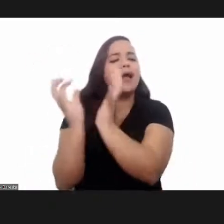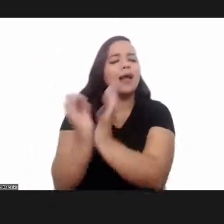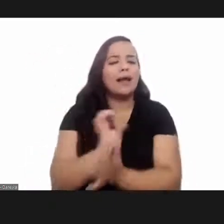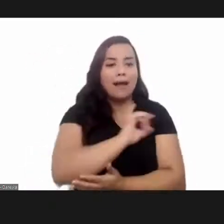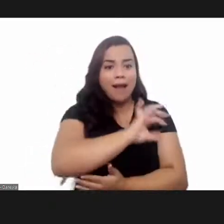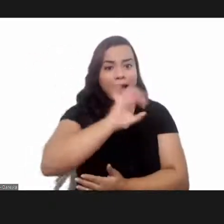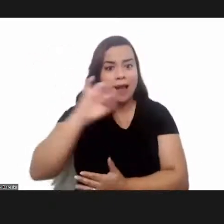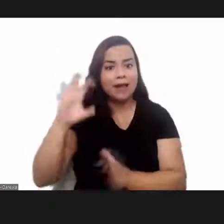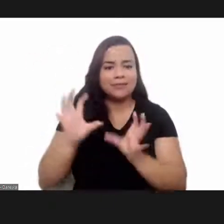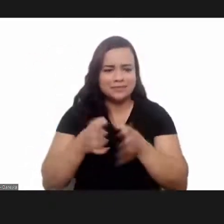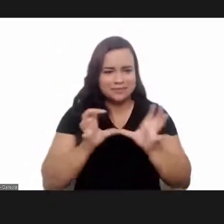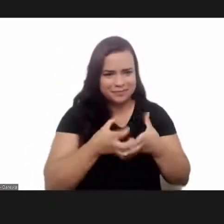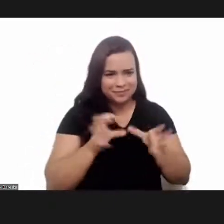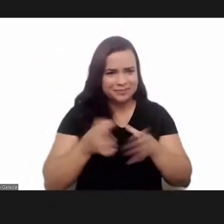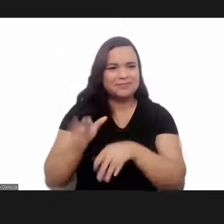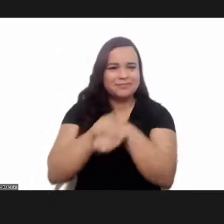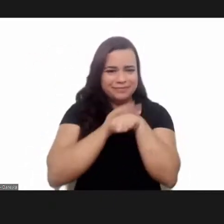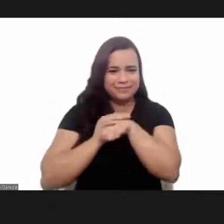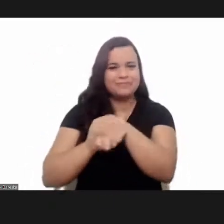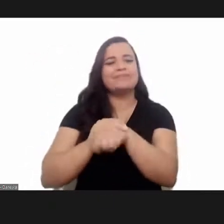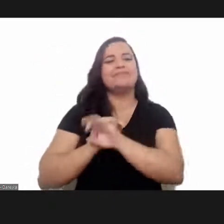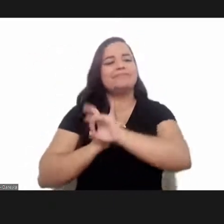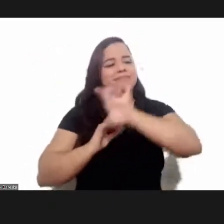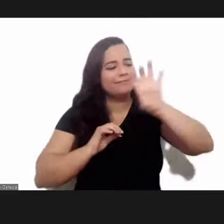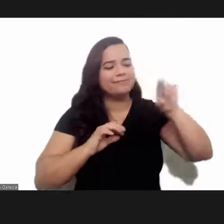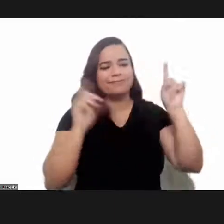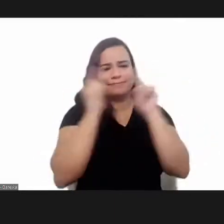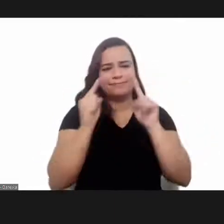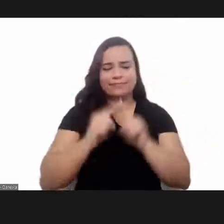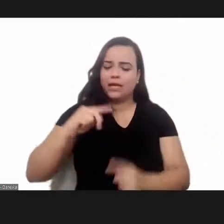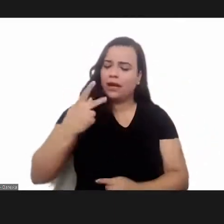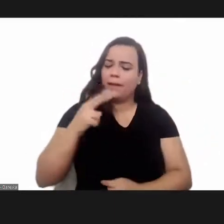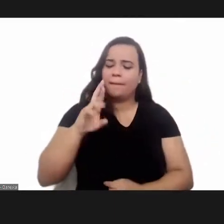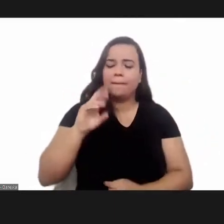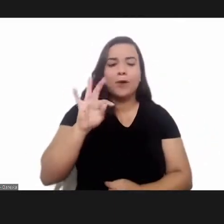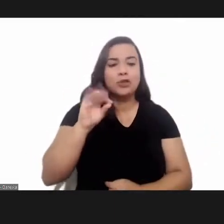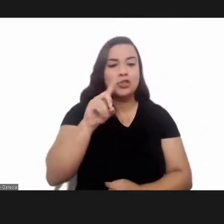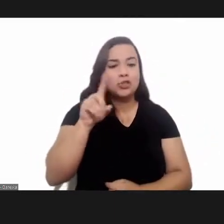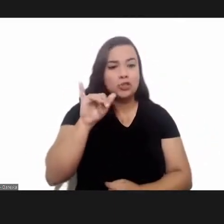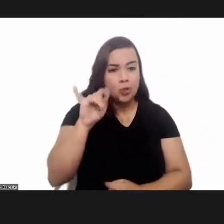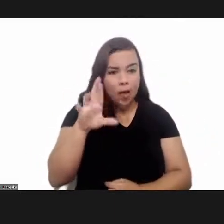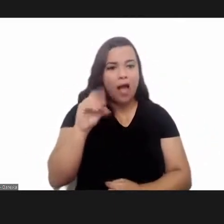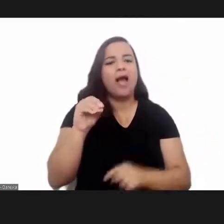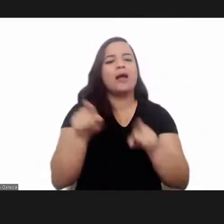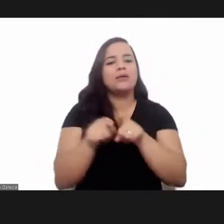to the characteristics of biological and histopathological characteristics of the protozoan